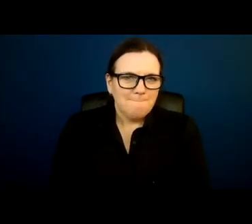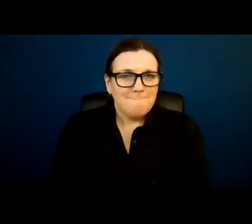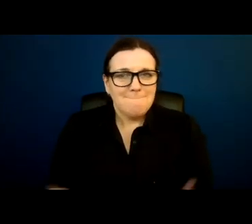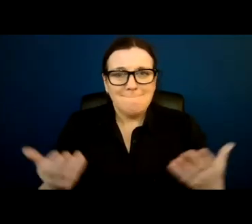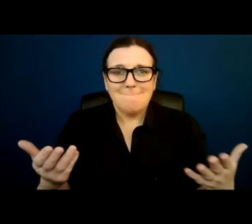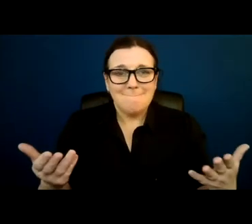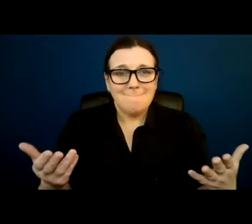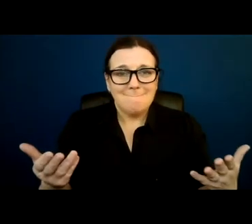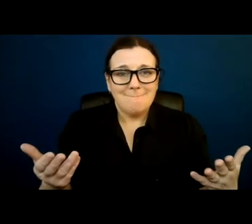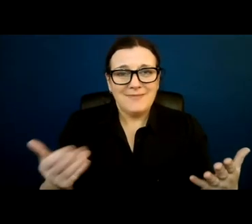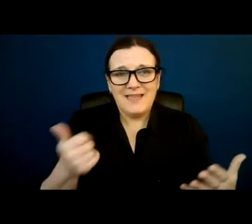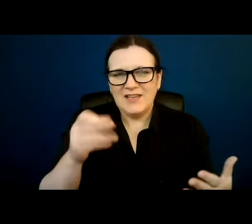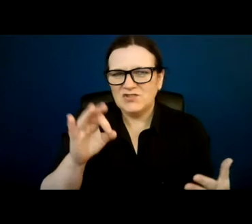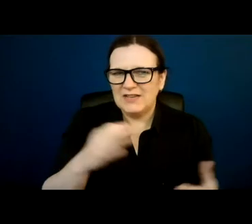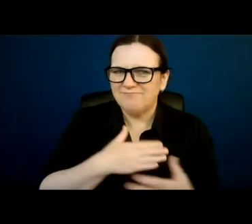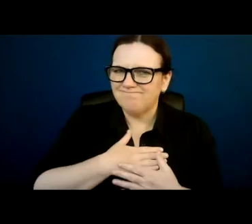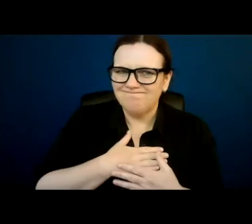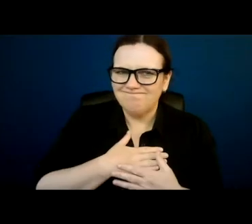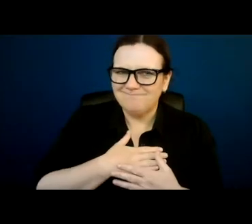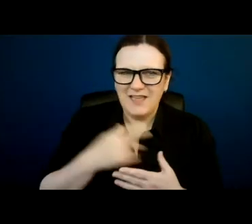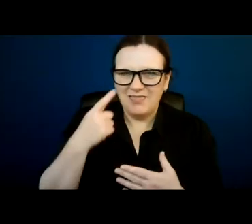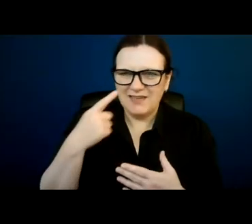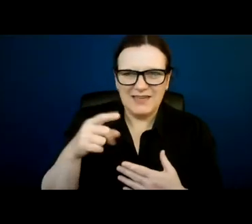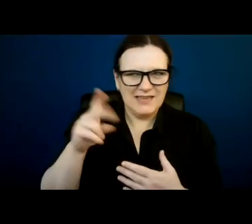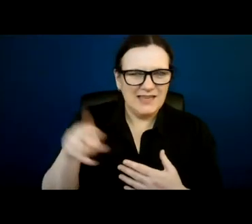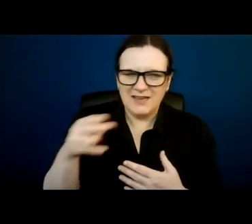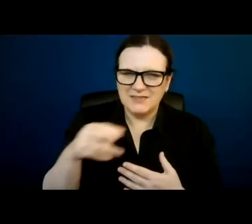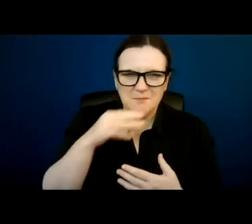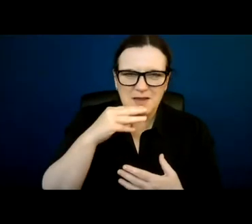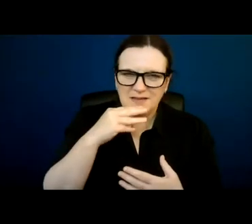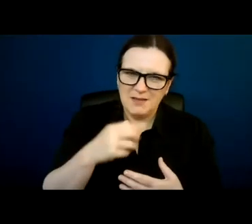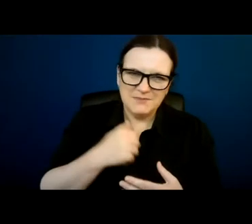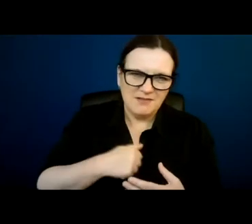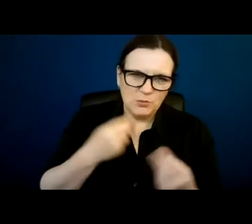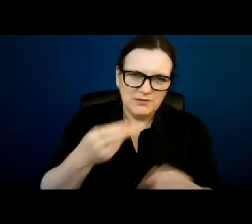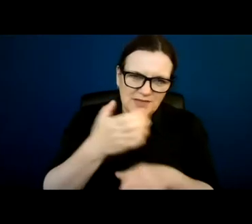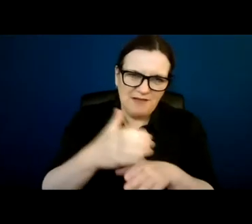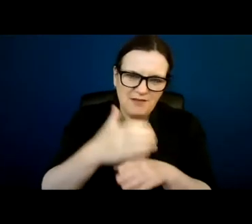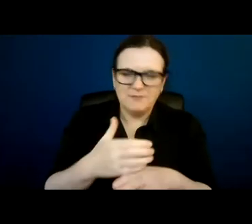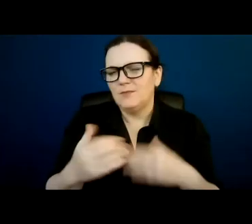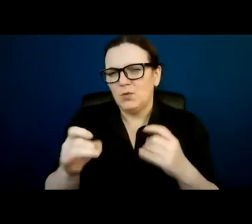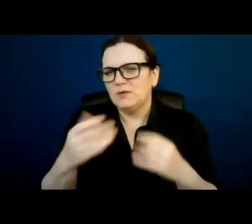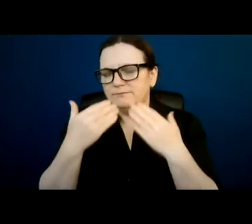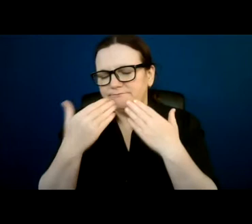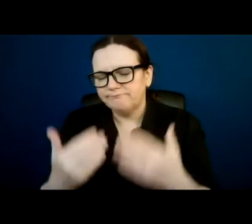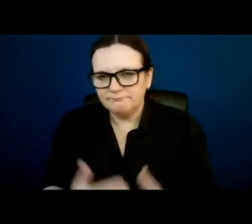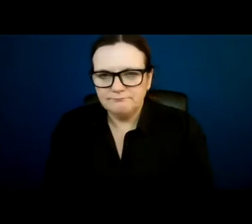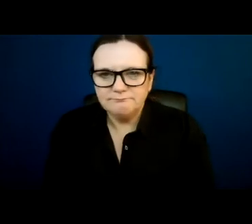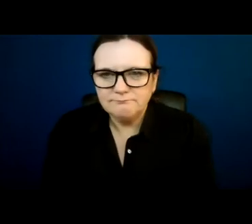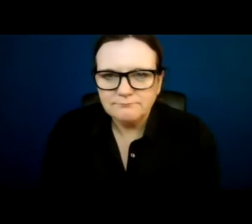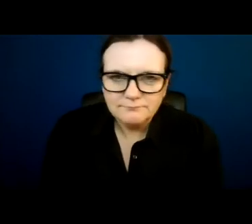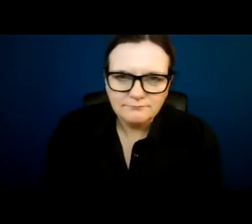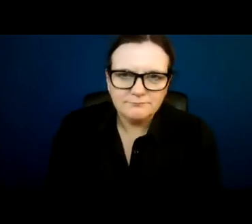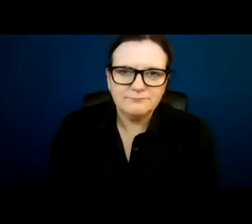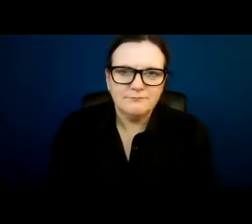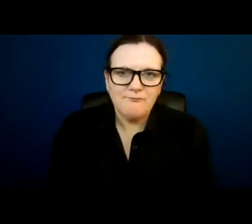Aisling, I don't... Yeah, I think that's a no-go there. think you just need to carry on there. Yeah, OK, thank you very much. Joe, can I return